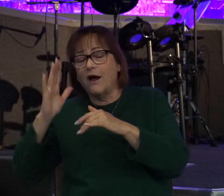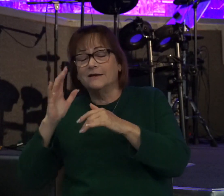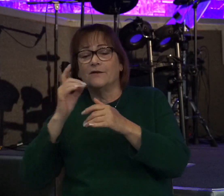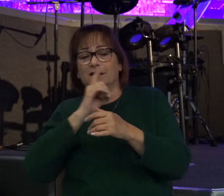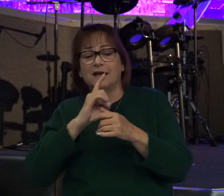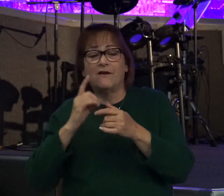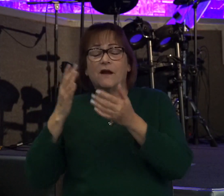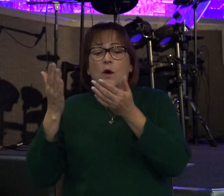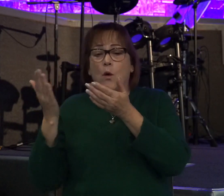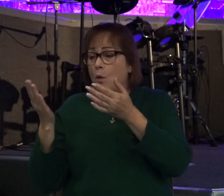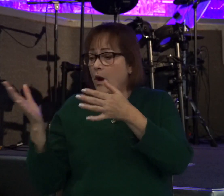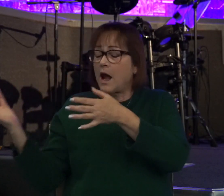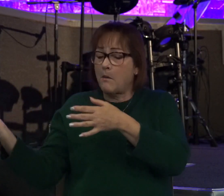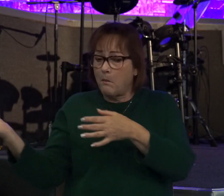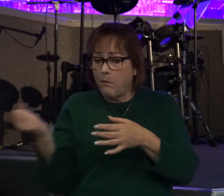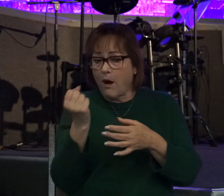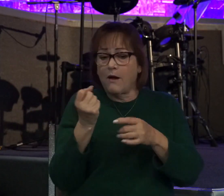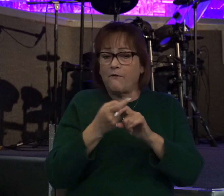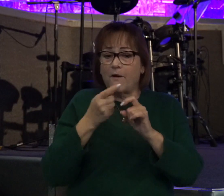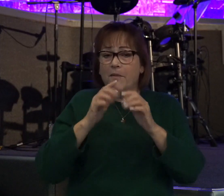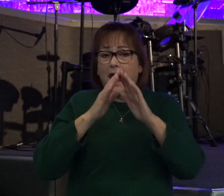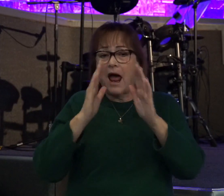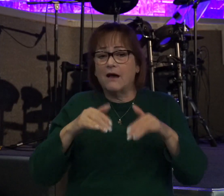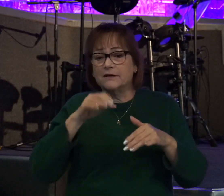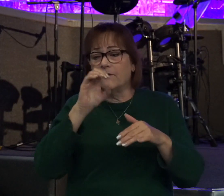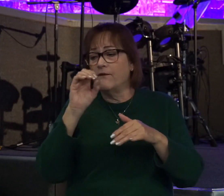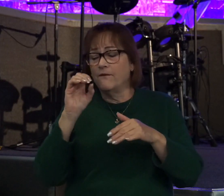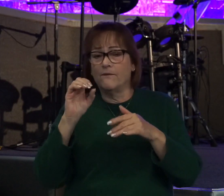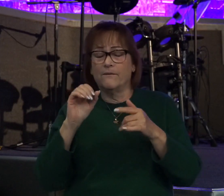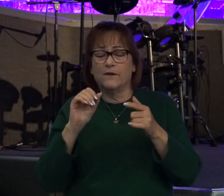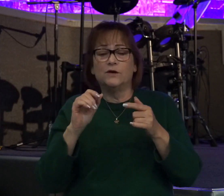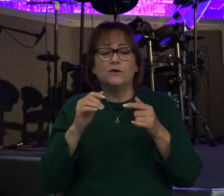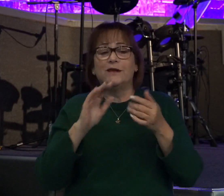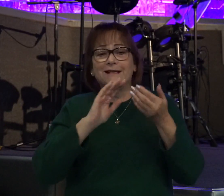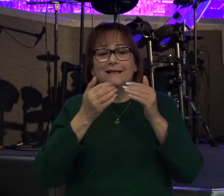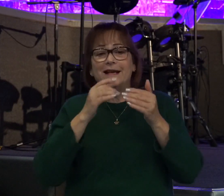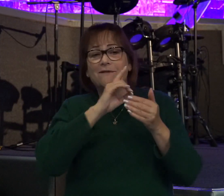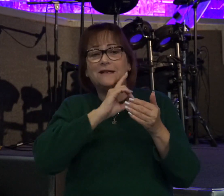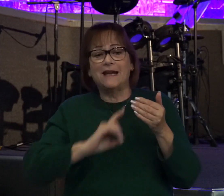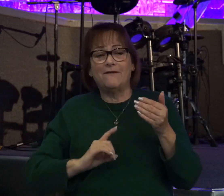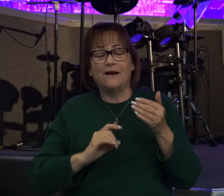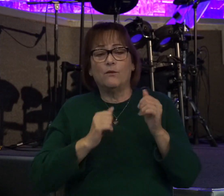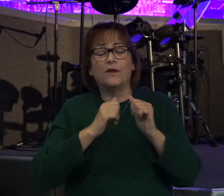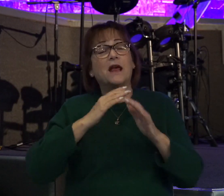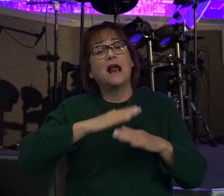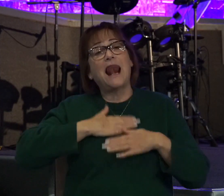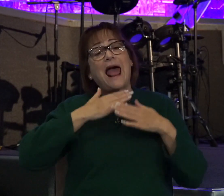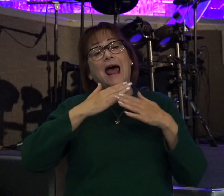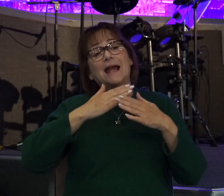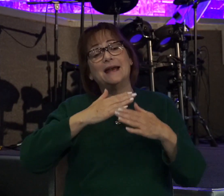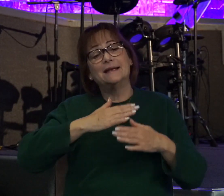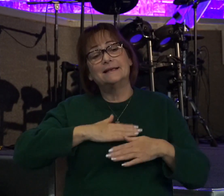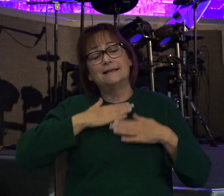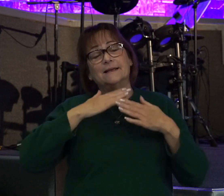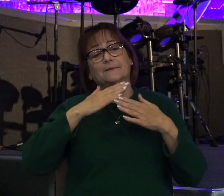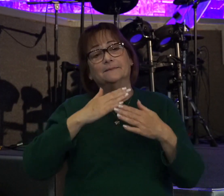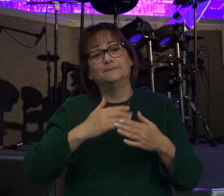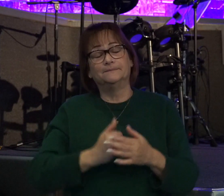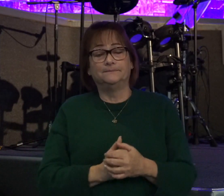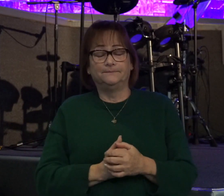brought the ark of God from the house of Obed-Edom to the city of David with gladness. So catch this, guys.